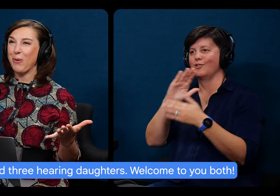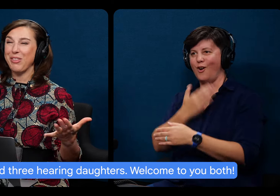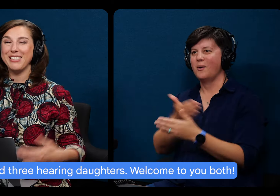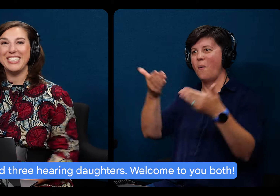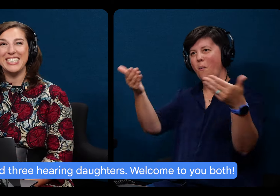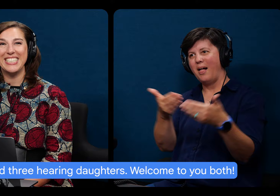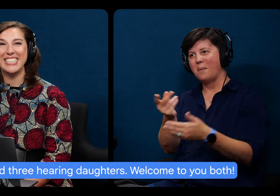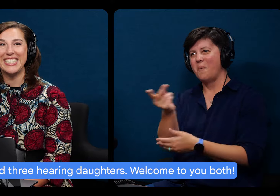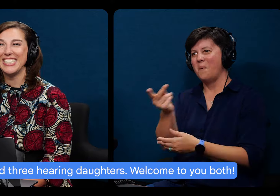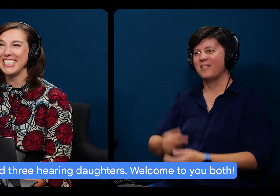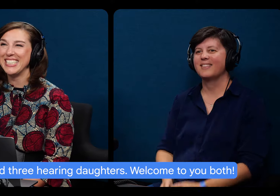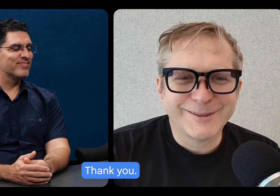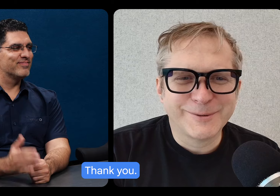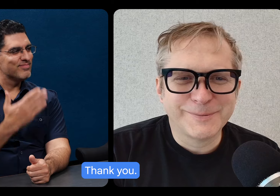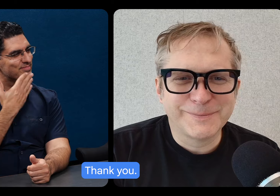you both.